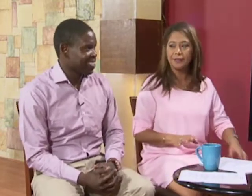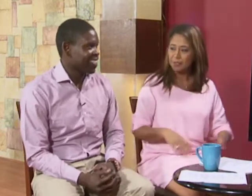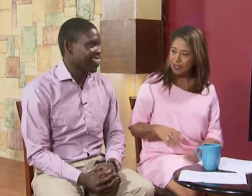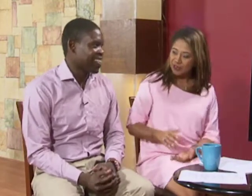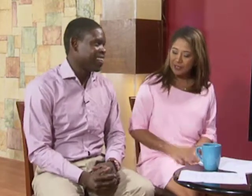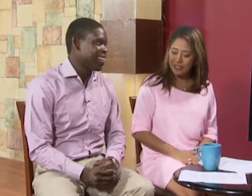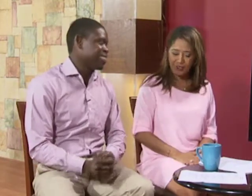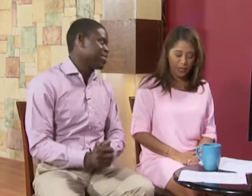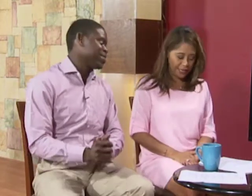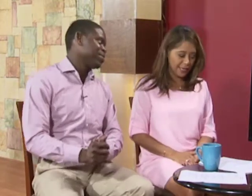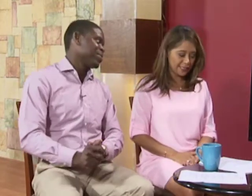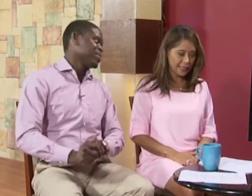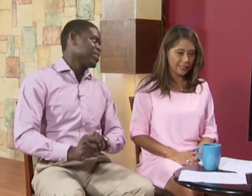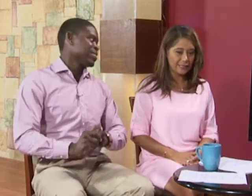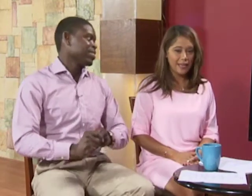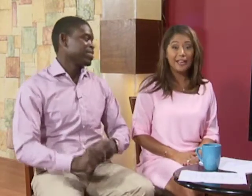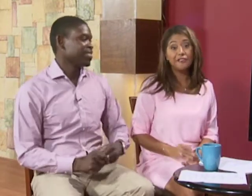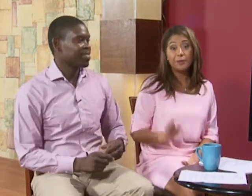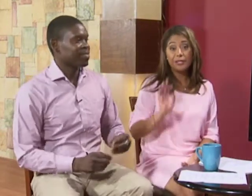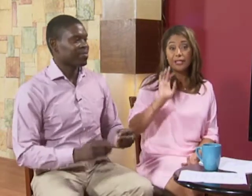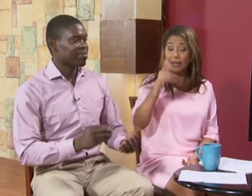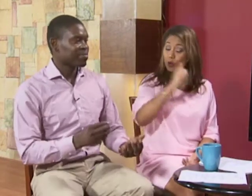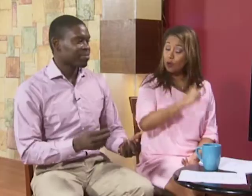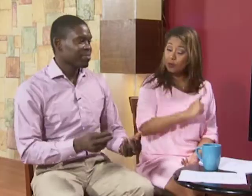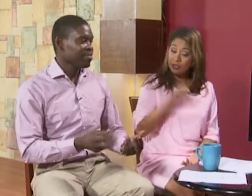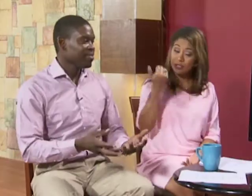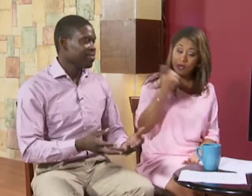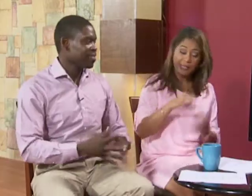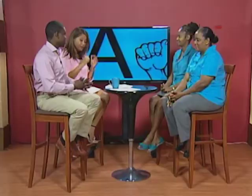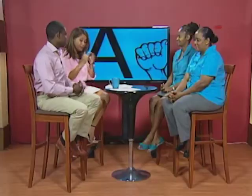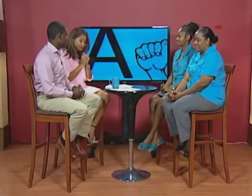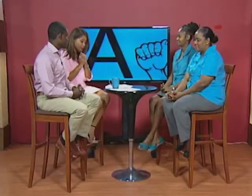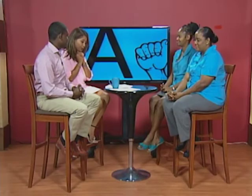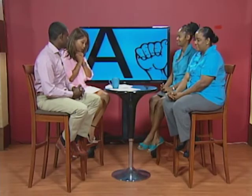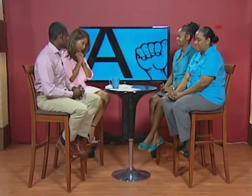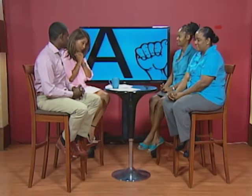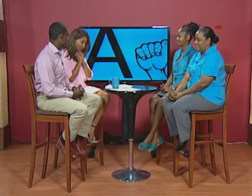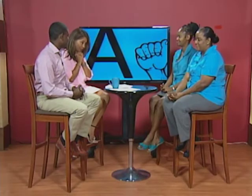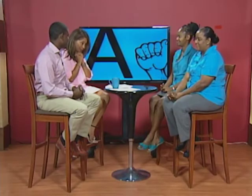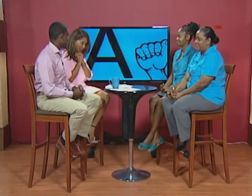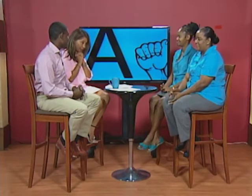so let's try again everybody at home you can try it too so we're starting with